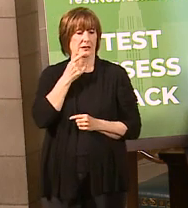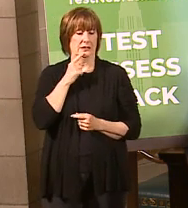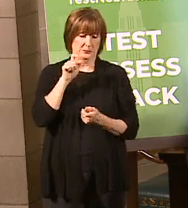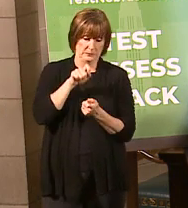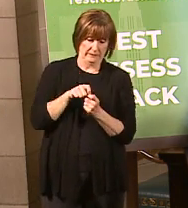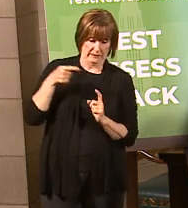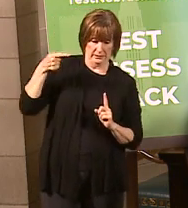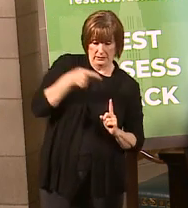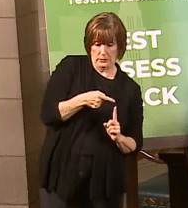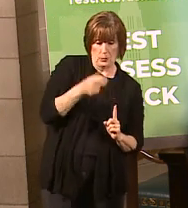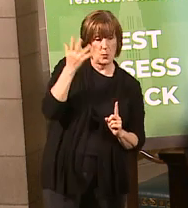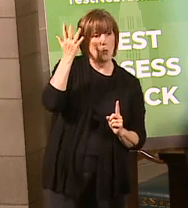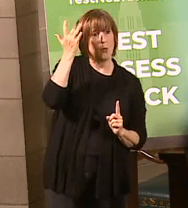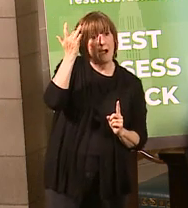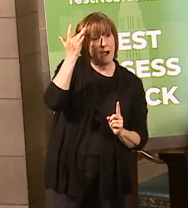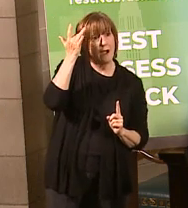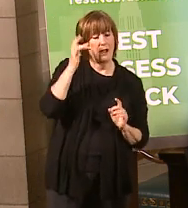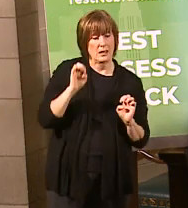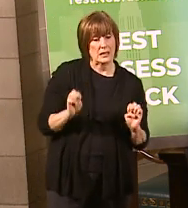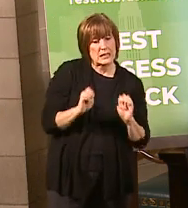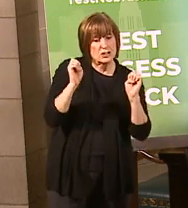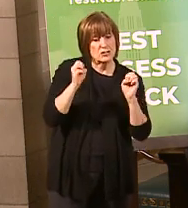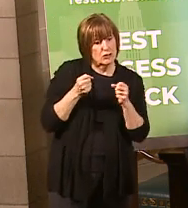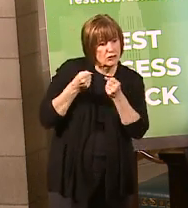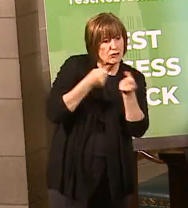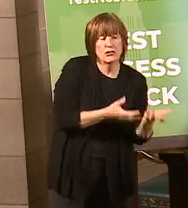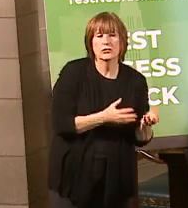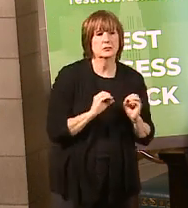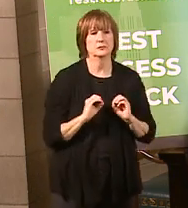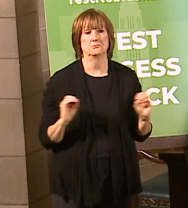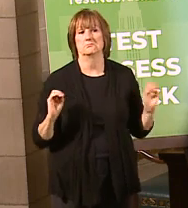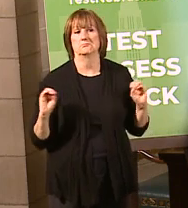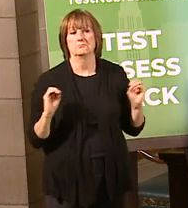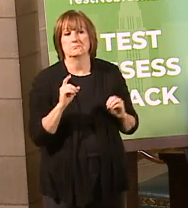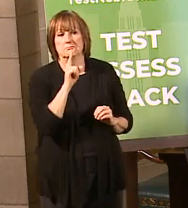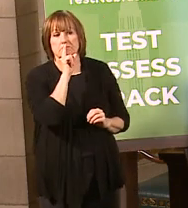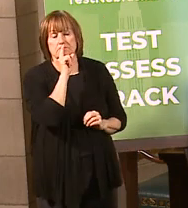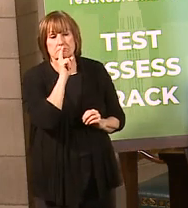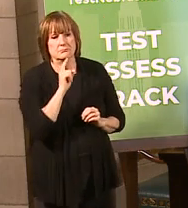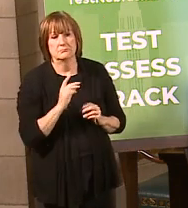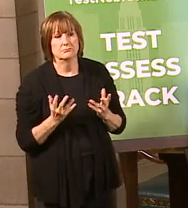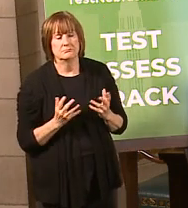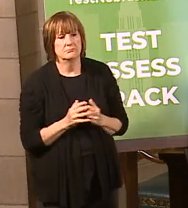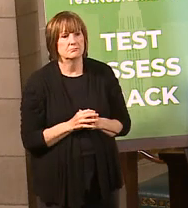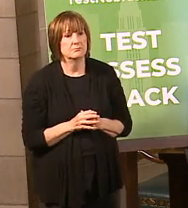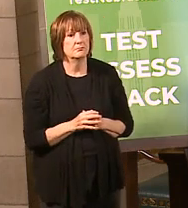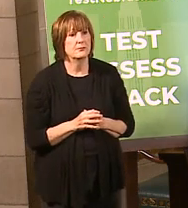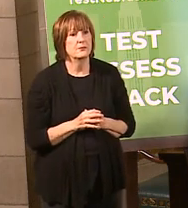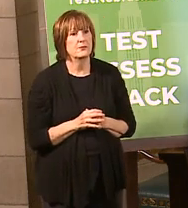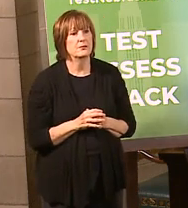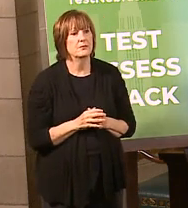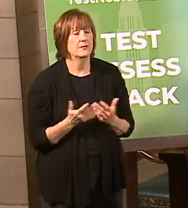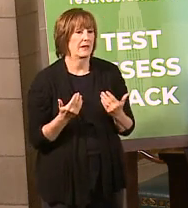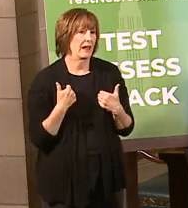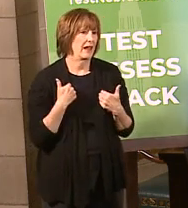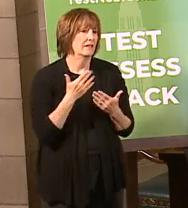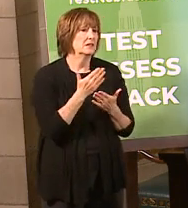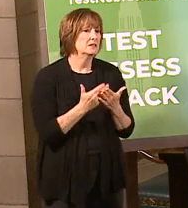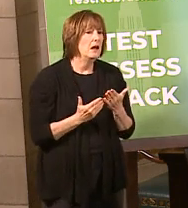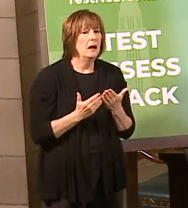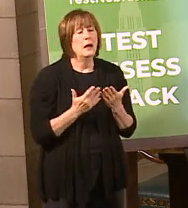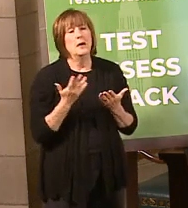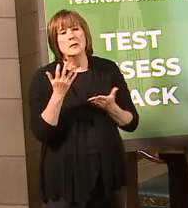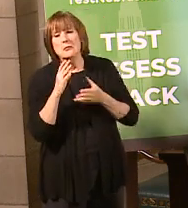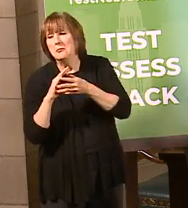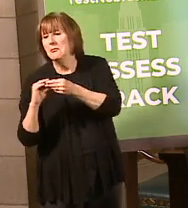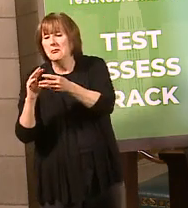specifically that Easter celebrations were responsible for any sort of uptick in the number of coronavirus cases. We've had some anecdotal evidence